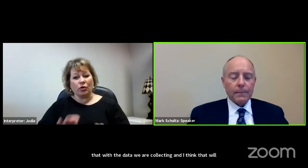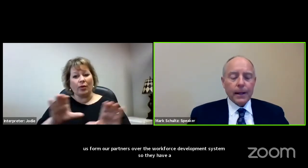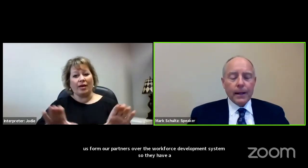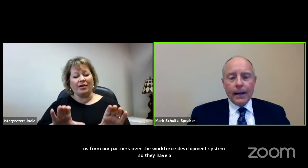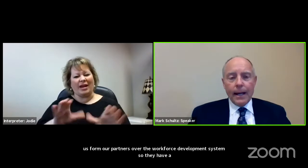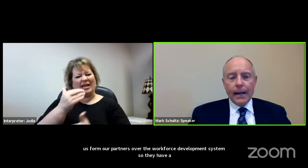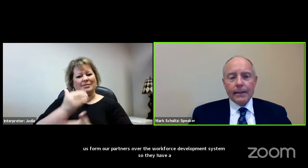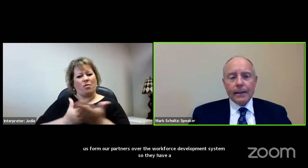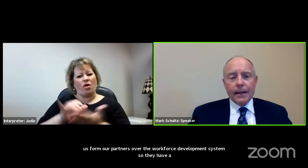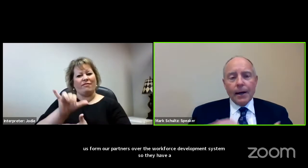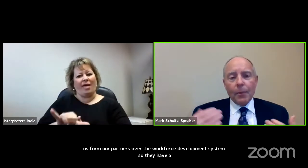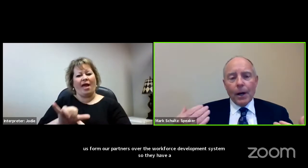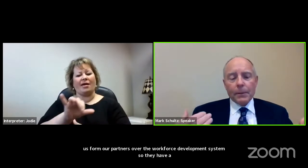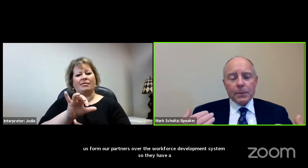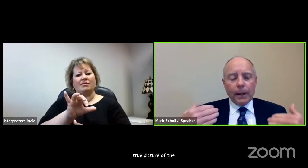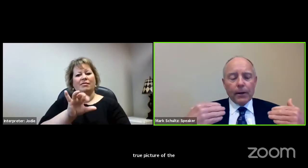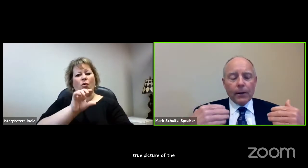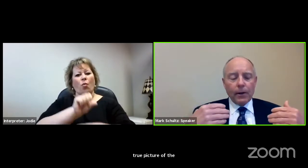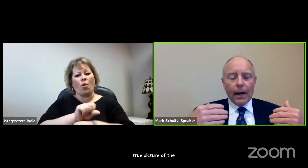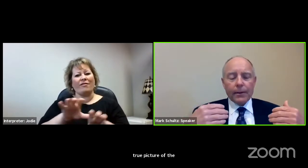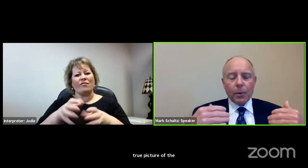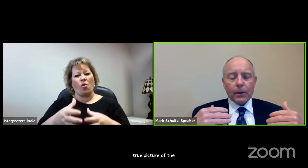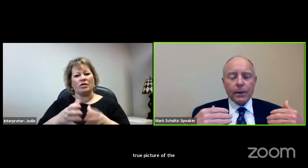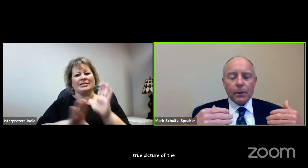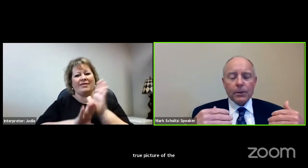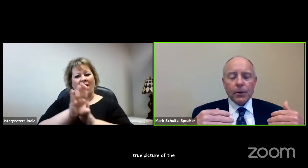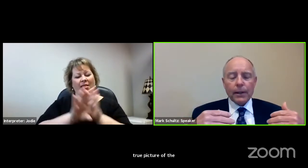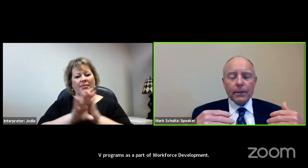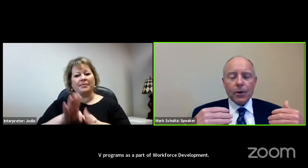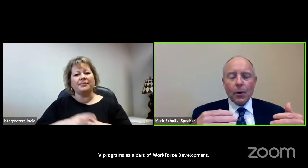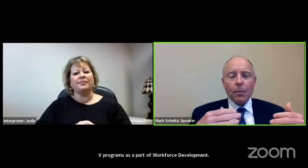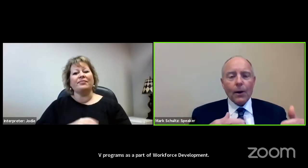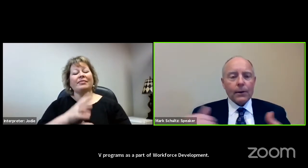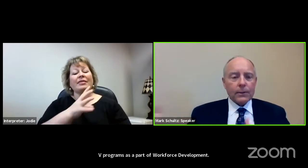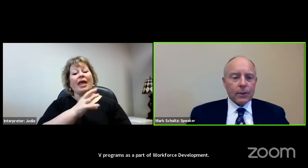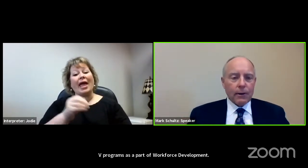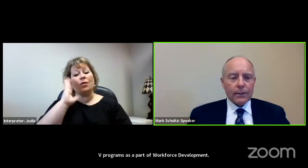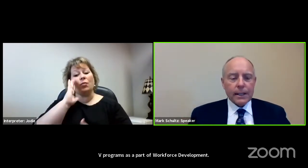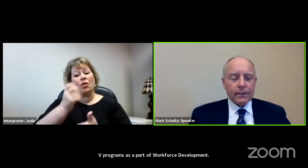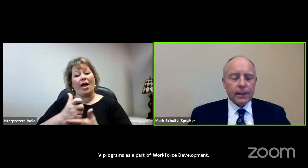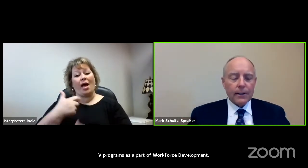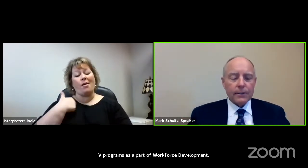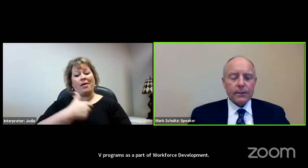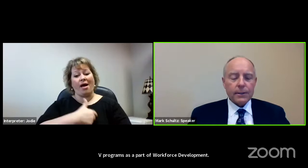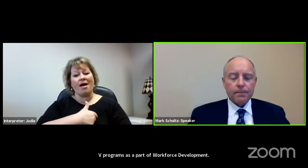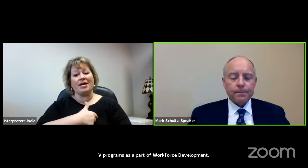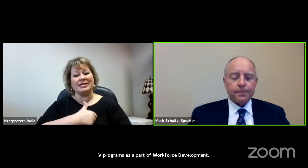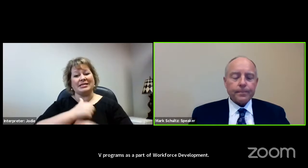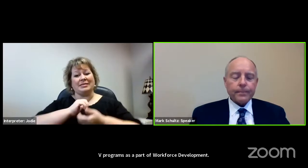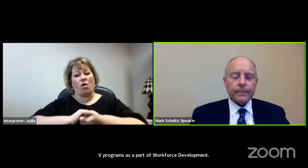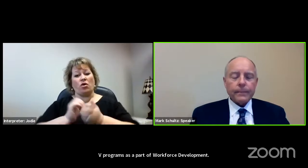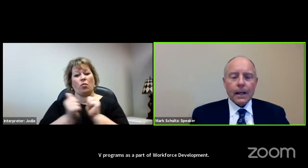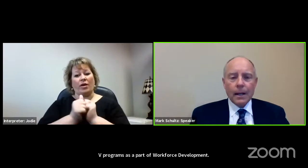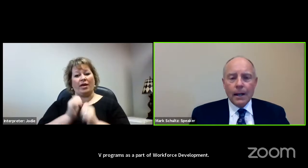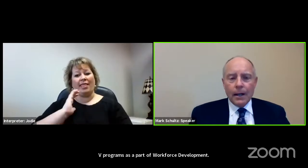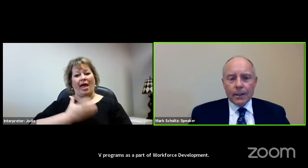development. And that will help us better align the work that we're doing as core partners across the entire system.